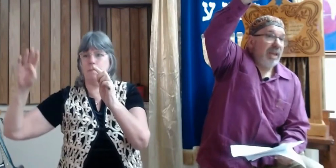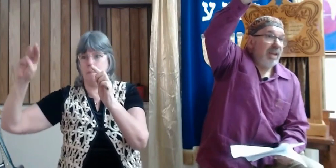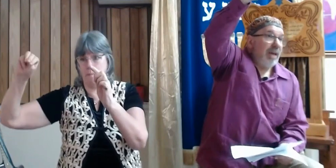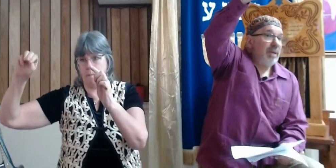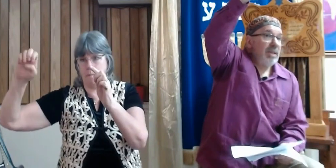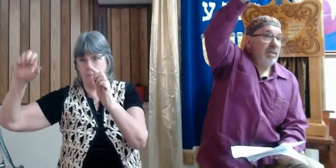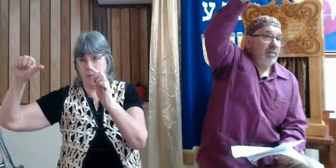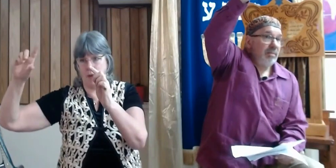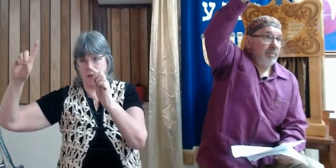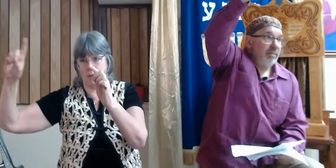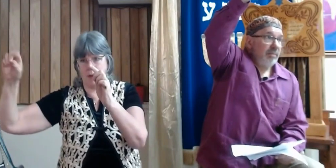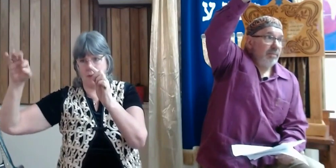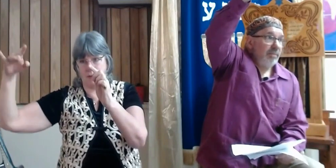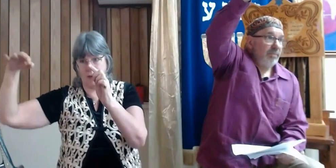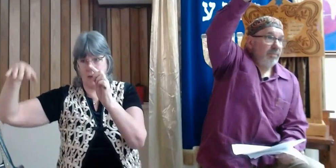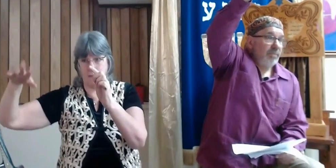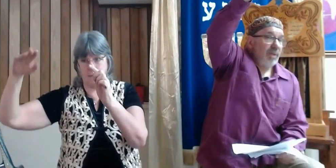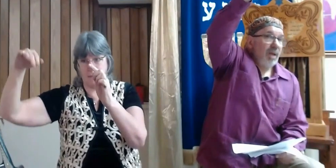be called today Lebanon.